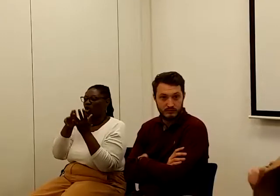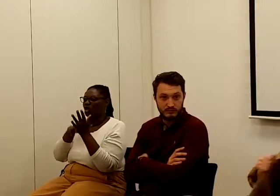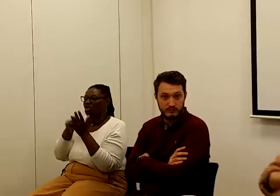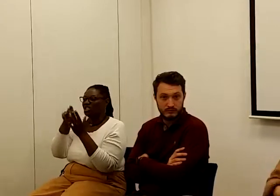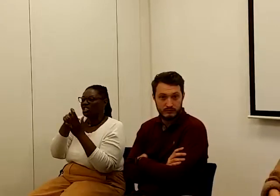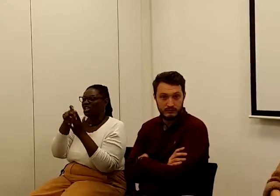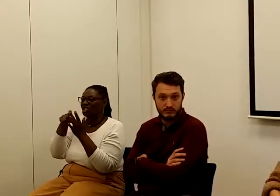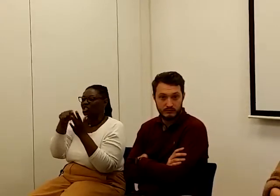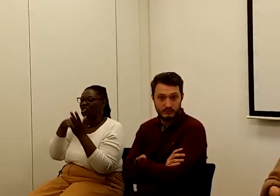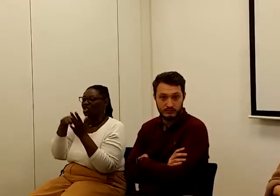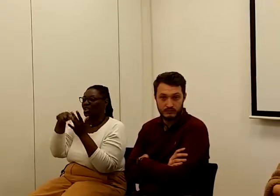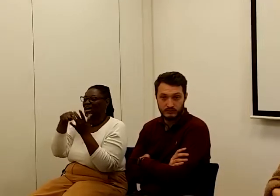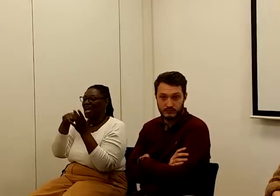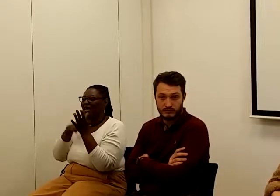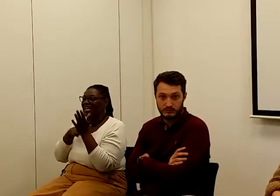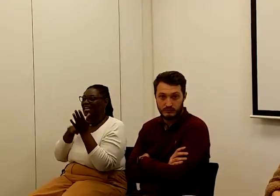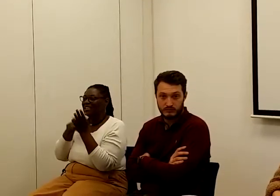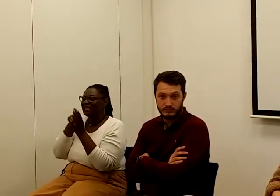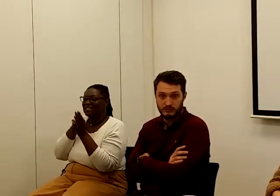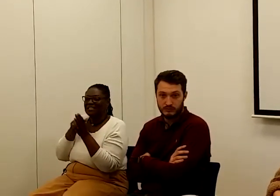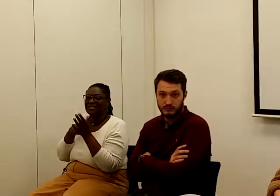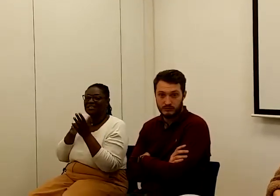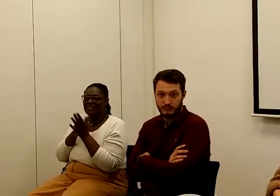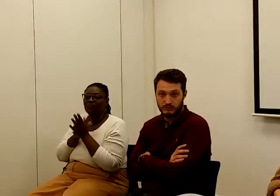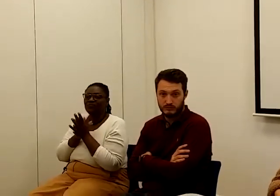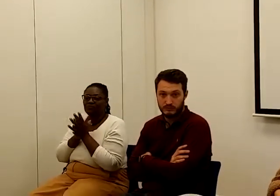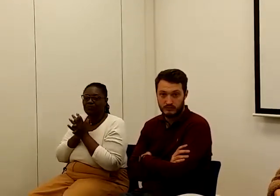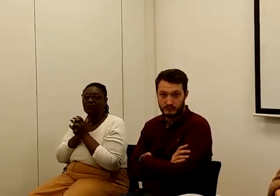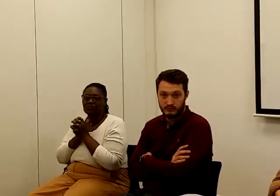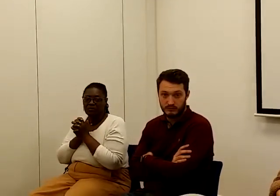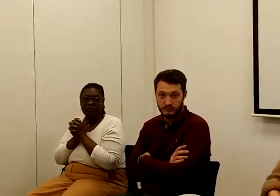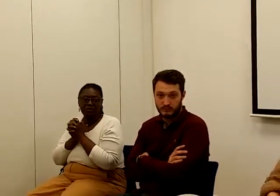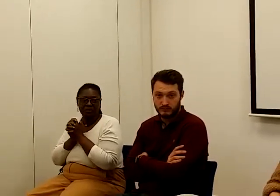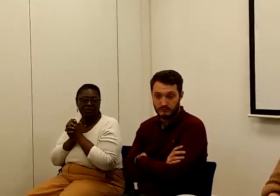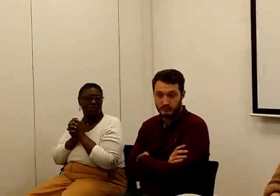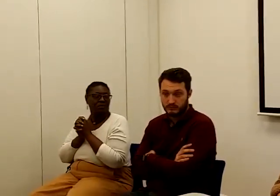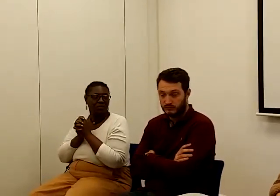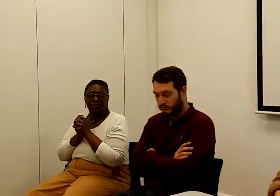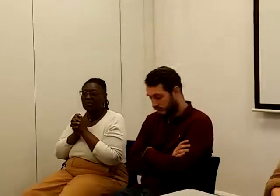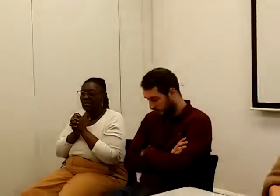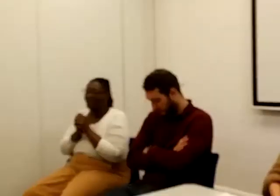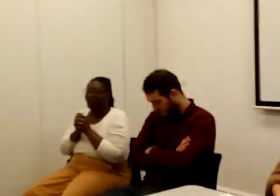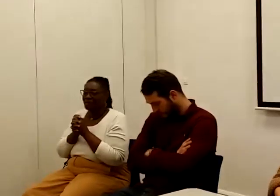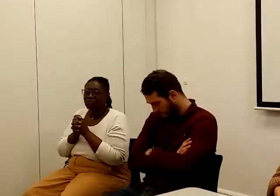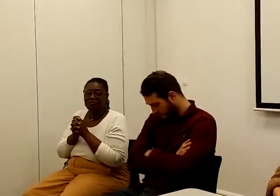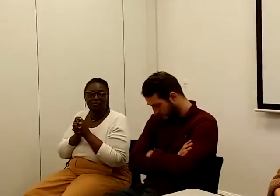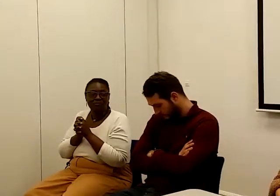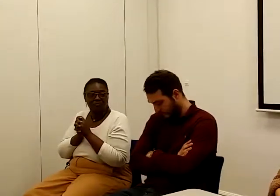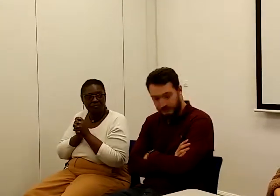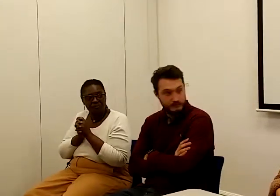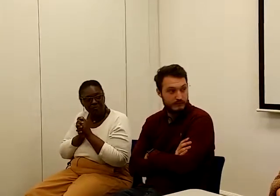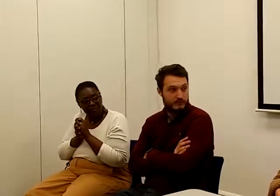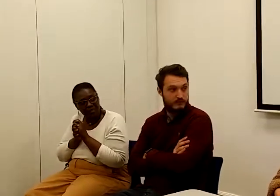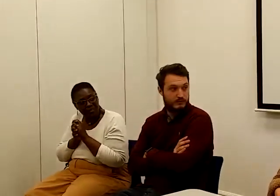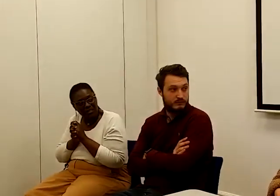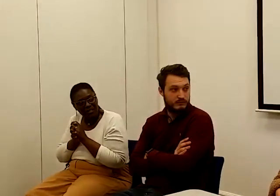it is long, but at least actually it's unlikely to have been used before. That's true. What about no to conditionality?